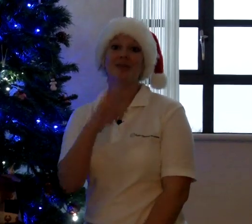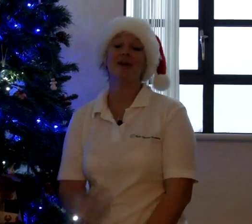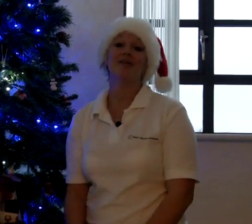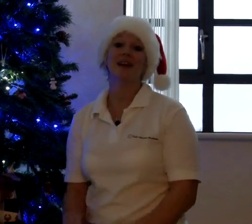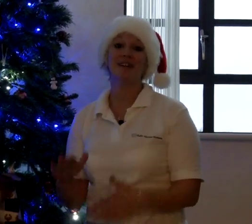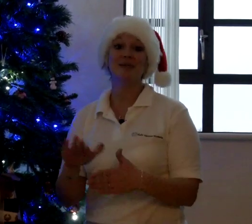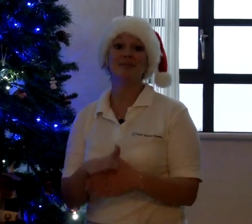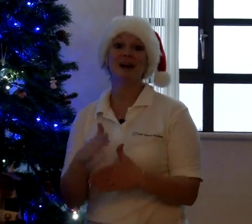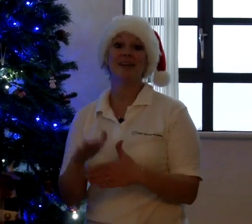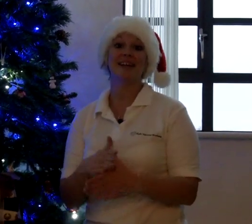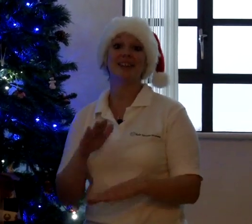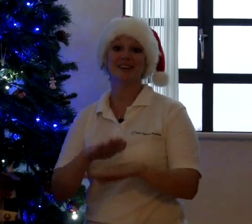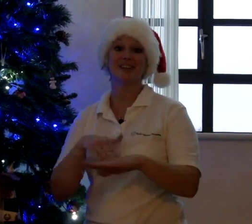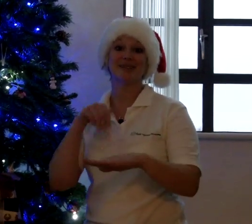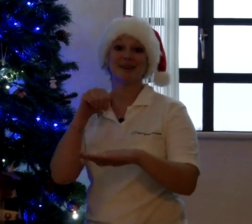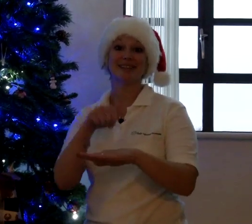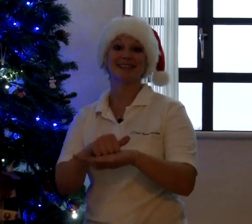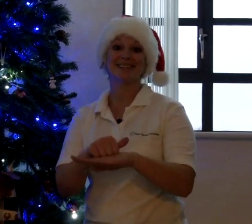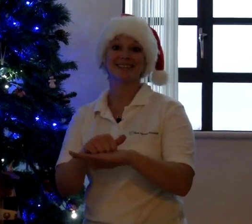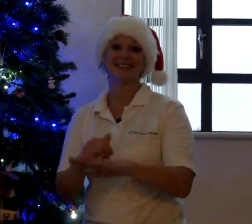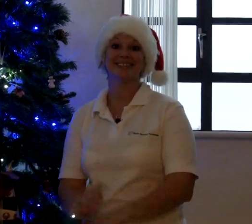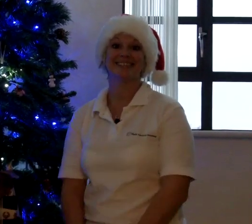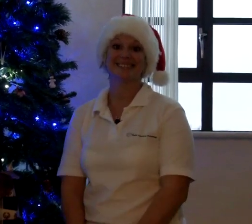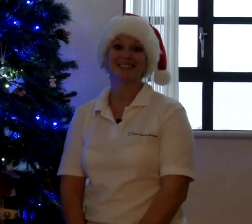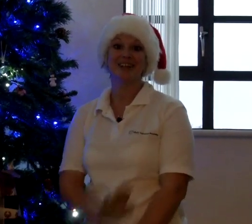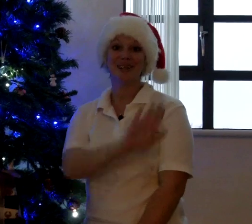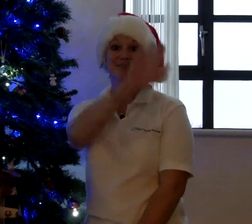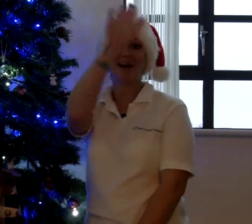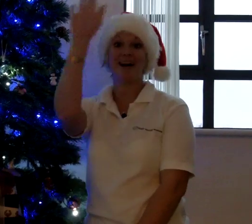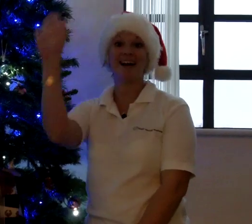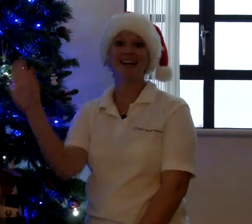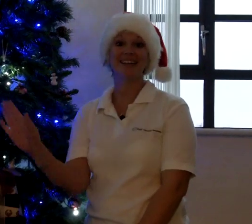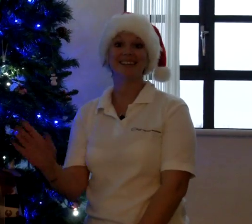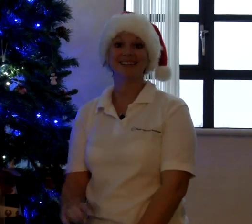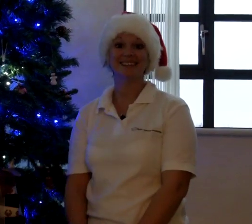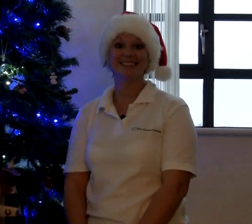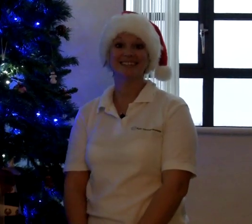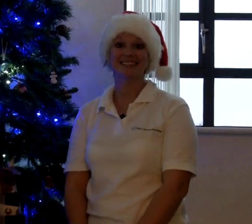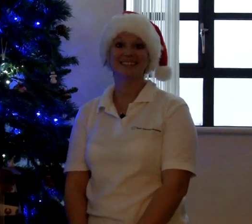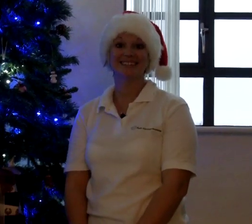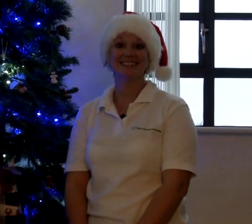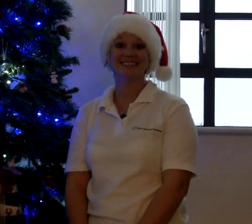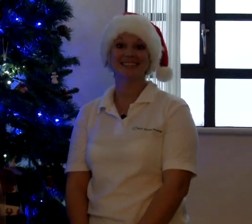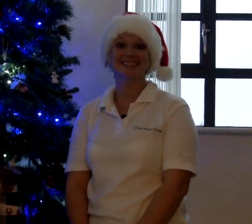a very Merry Christmas. Goodbye. Merry Christmas. Eric look Then You